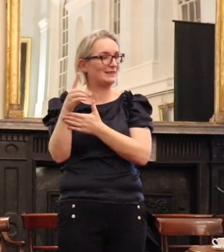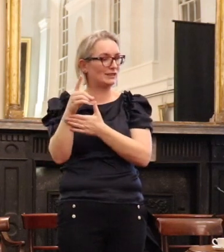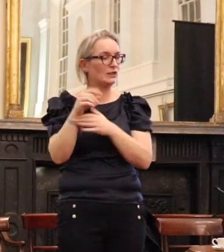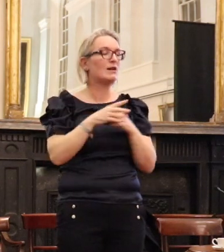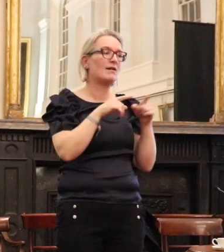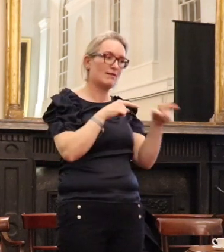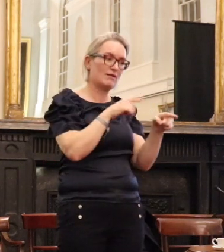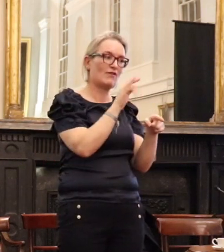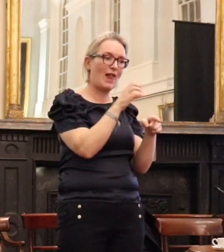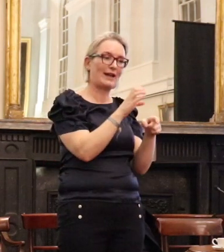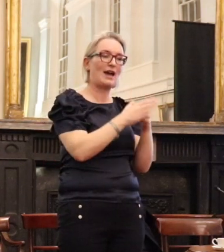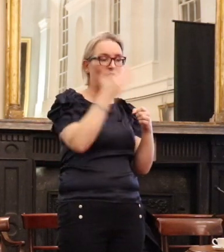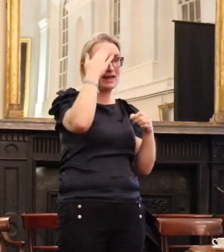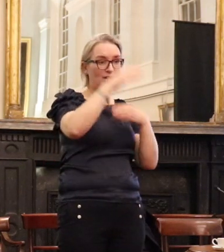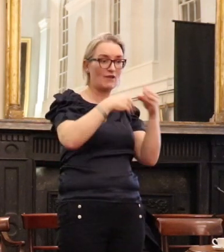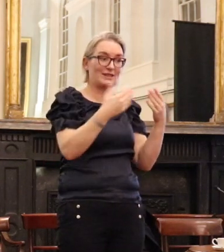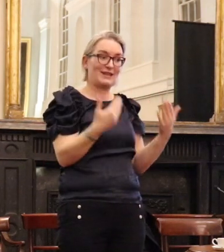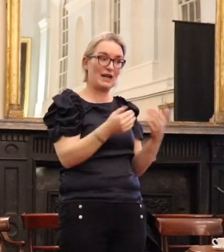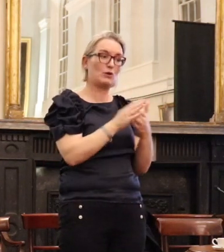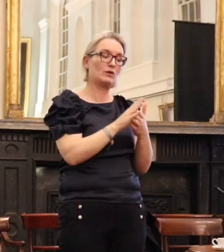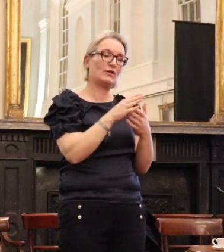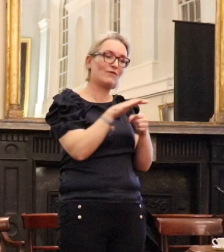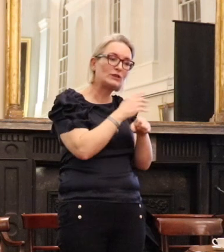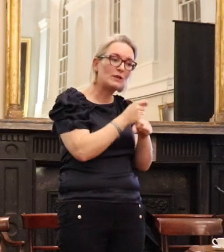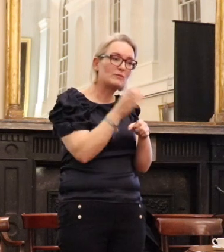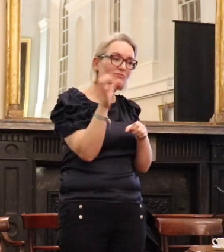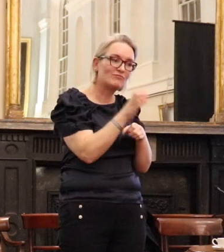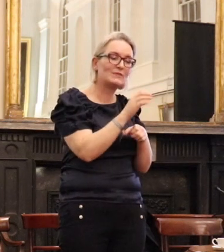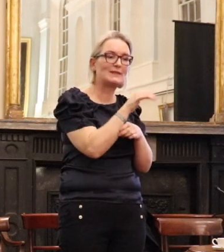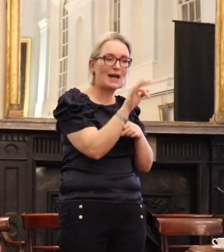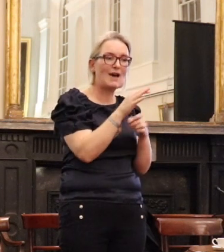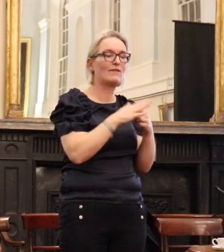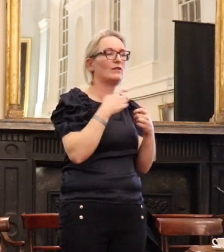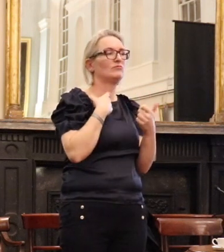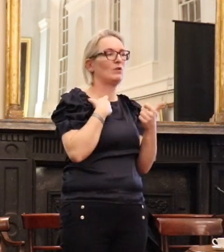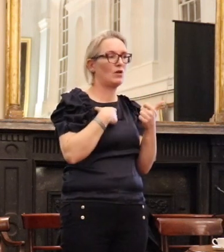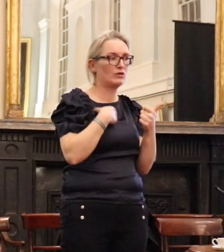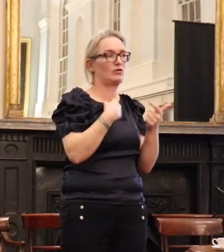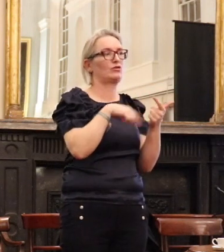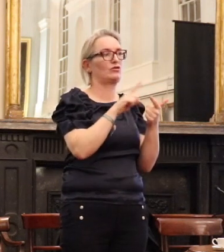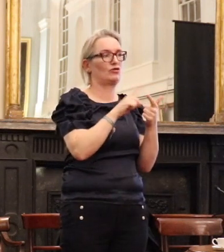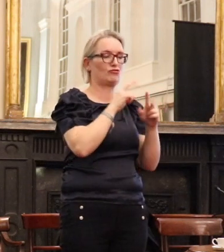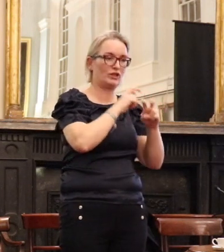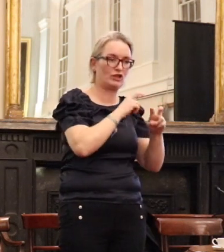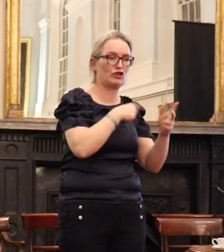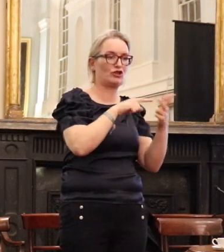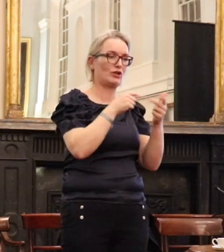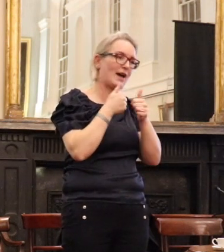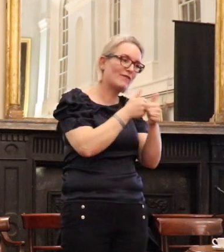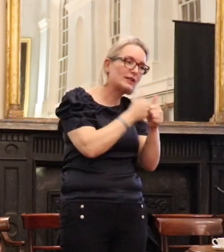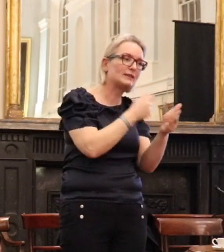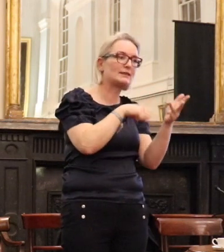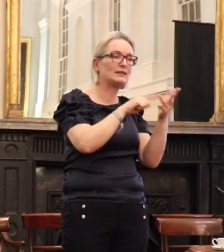staffed with professional lawyers, researchers and advocates and